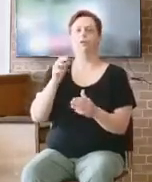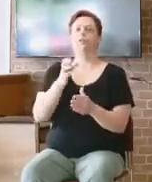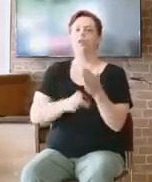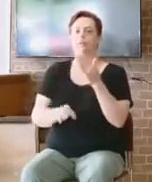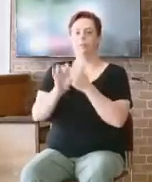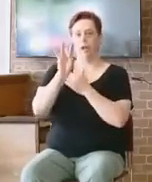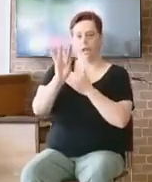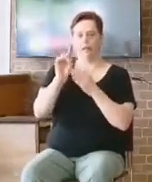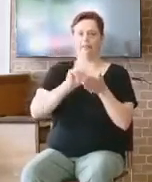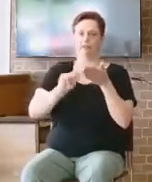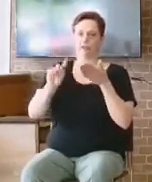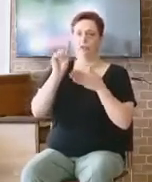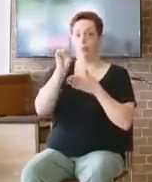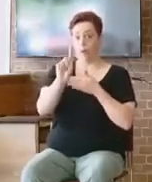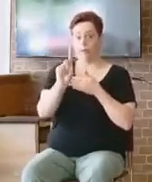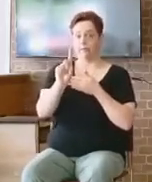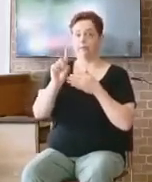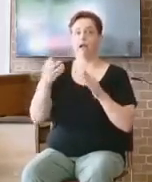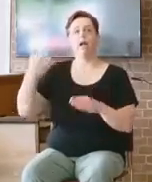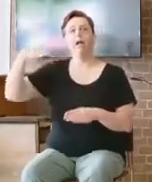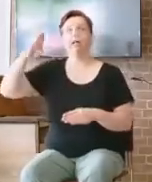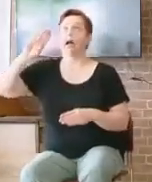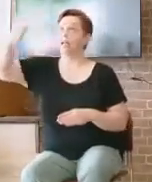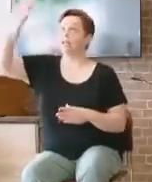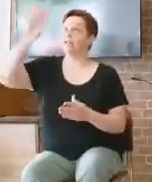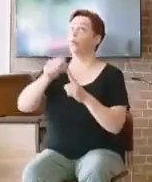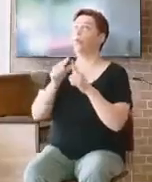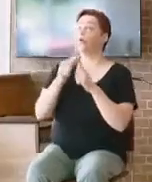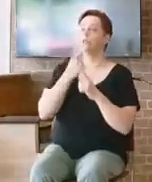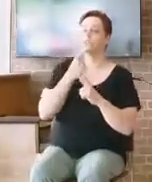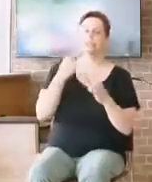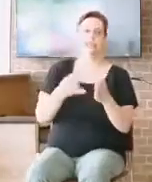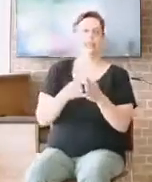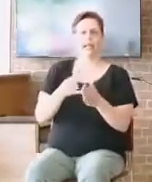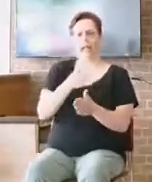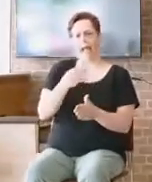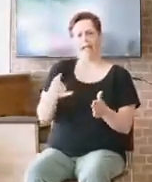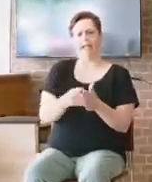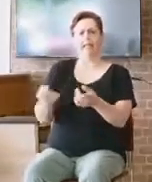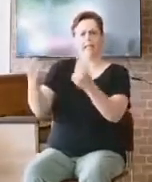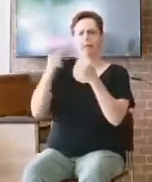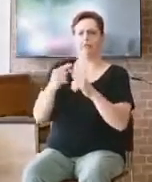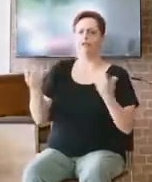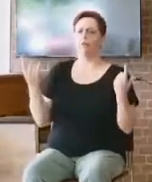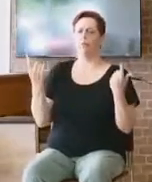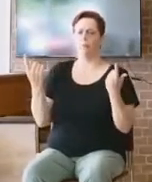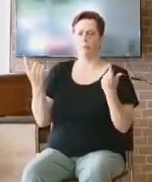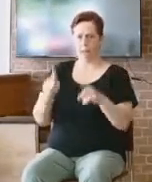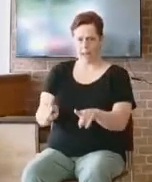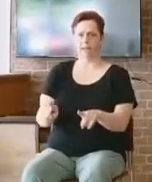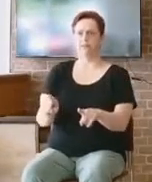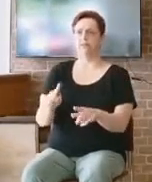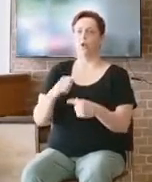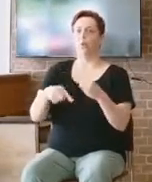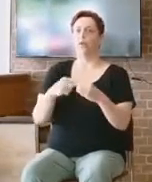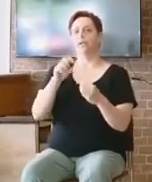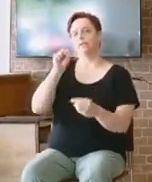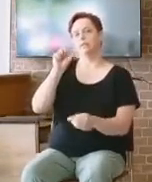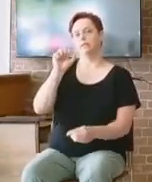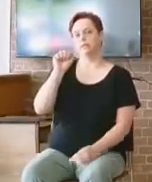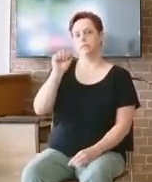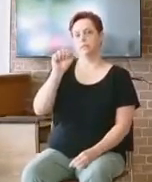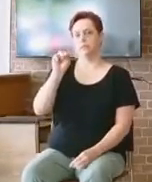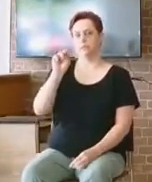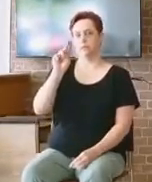And God's word says this. And it came to pass when Samuel was old, that he